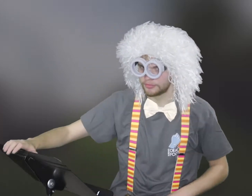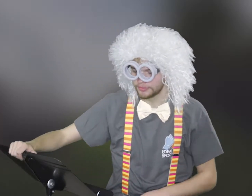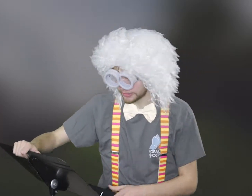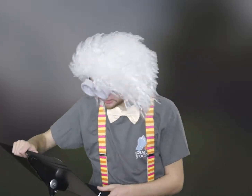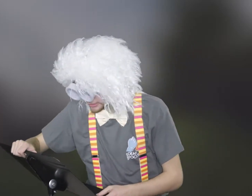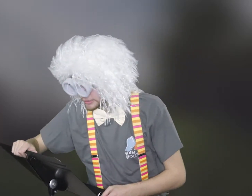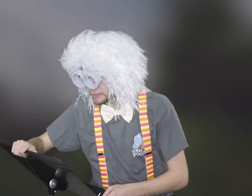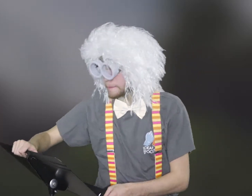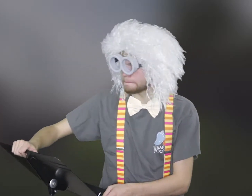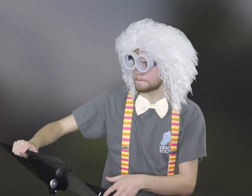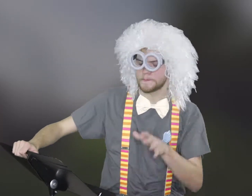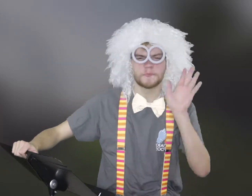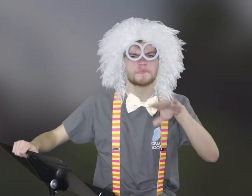It's worth it just for the competition.